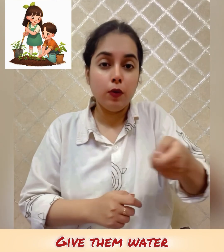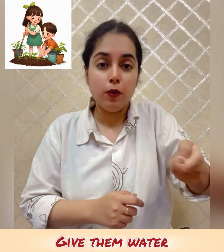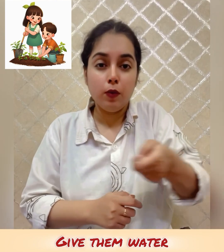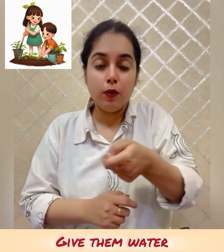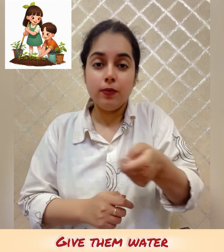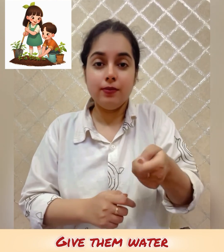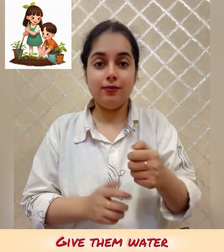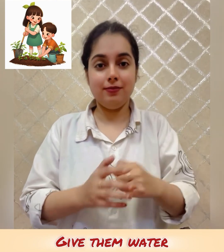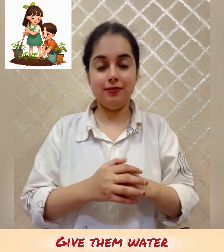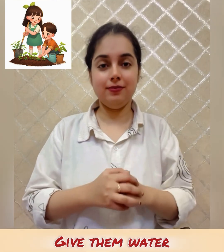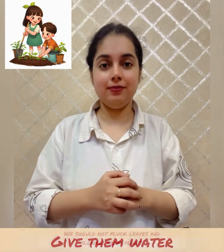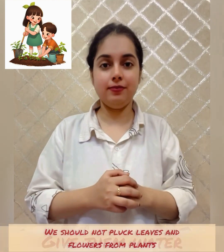them water.